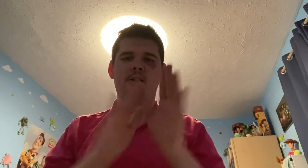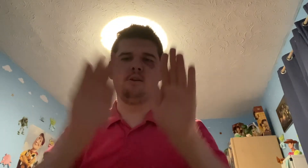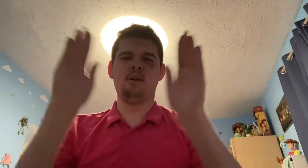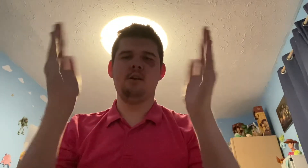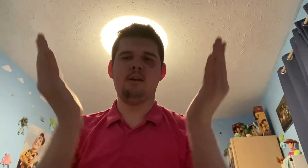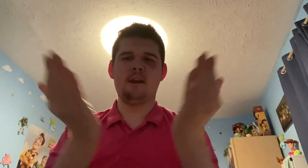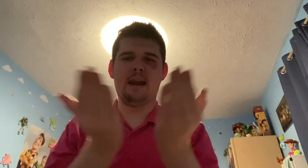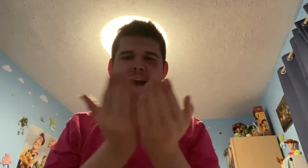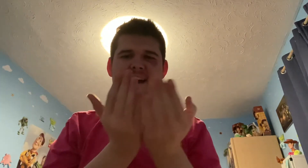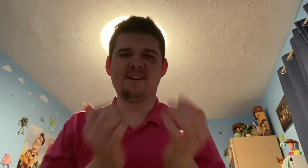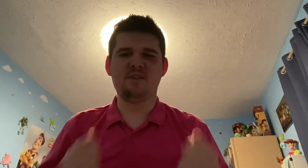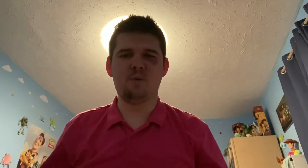language,